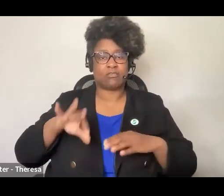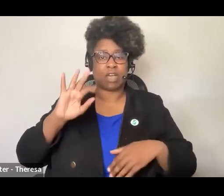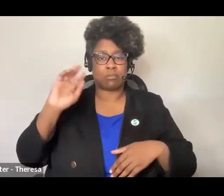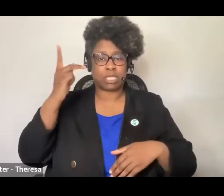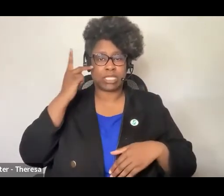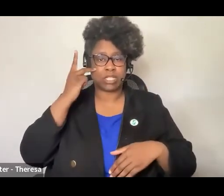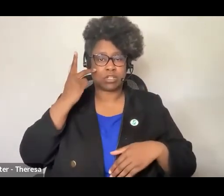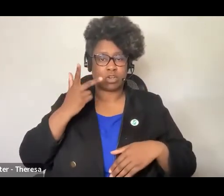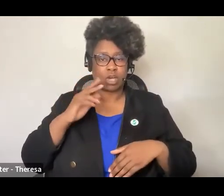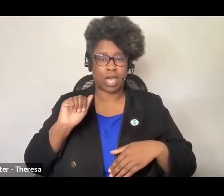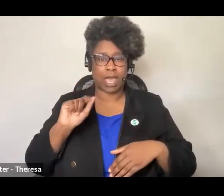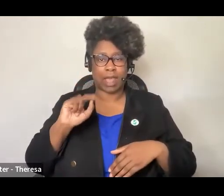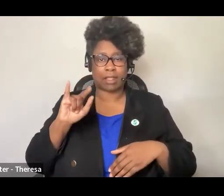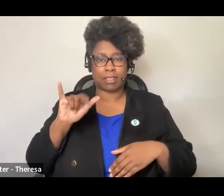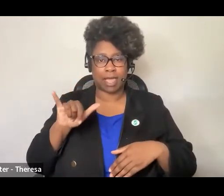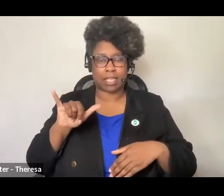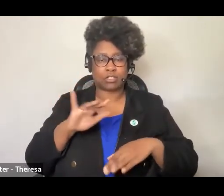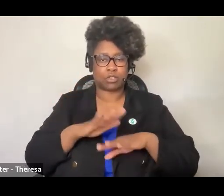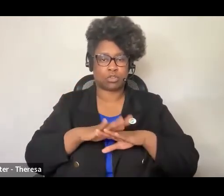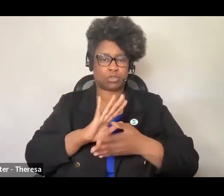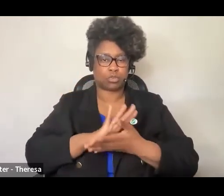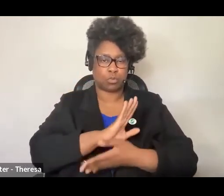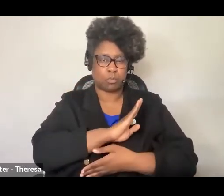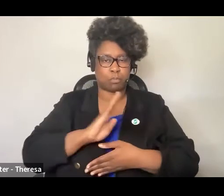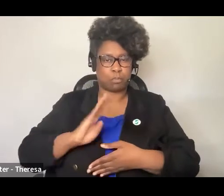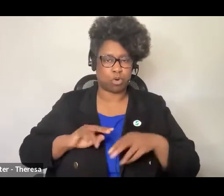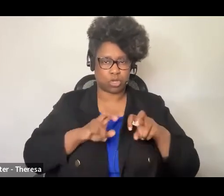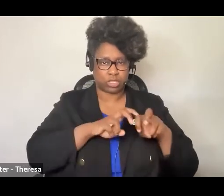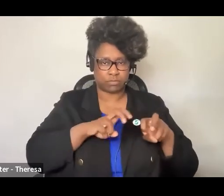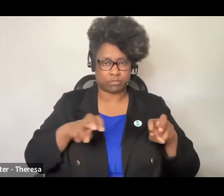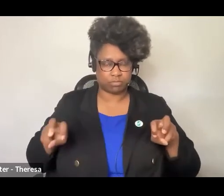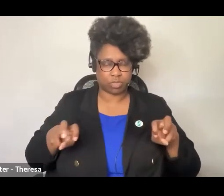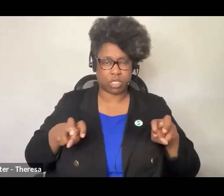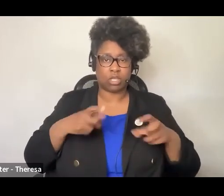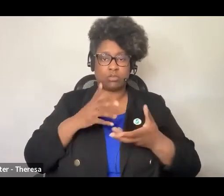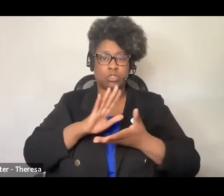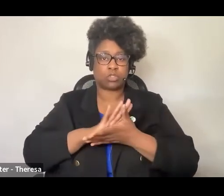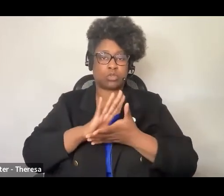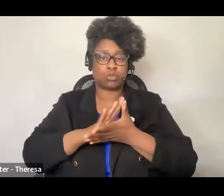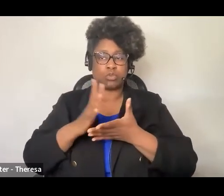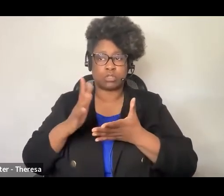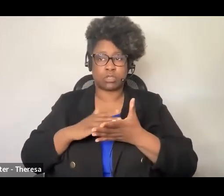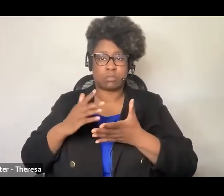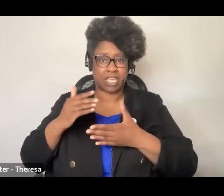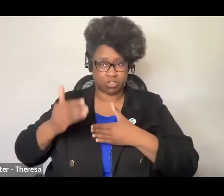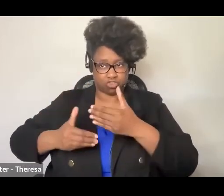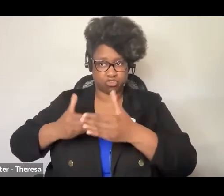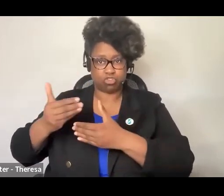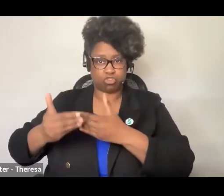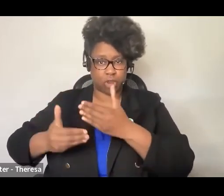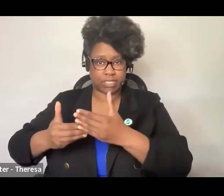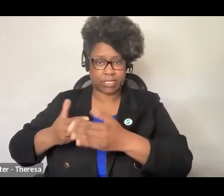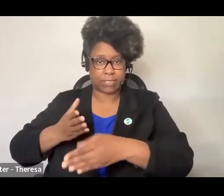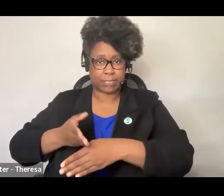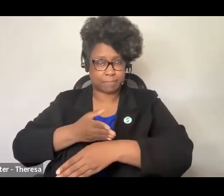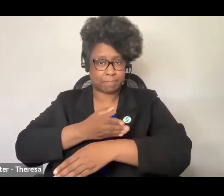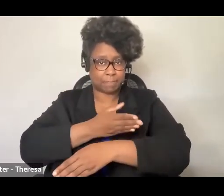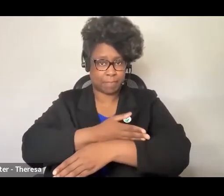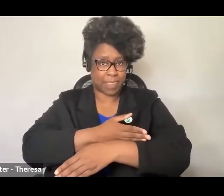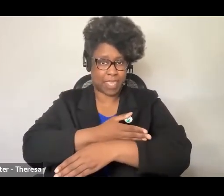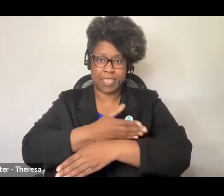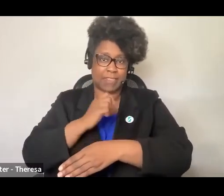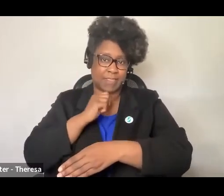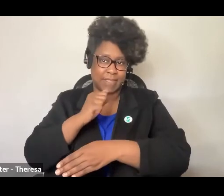boards. At the end of three years, while all schools had made strides, they were substantially less far along in detracking than I had expected.